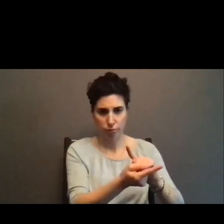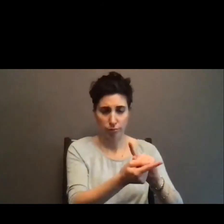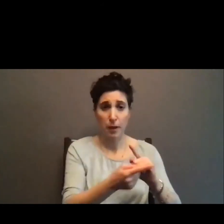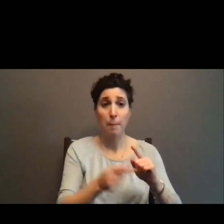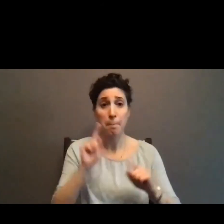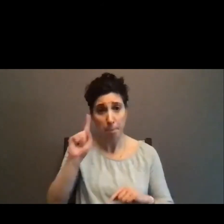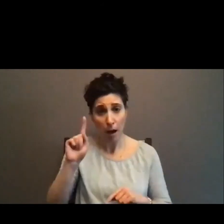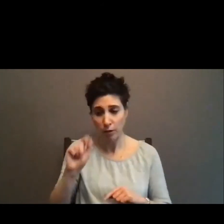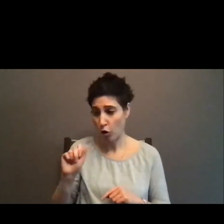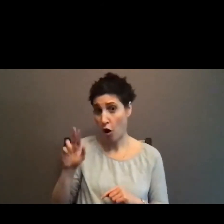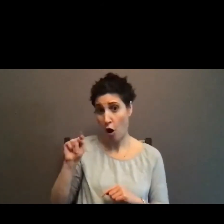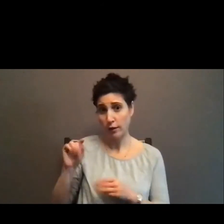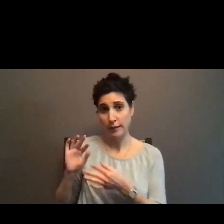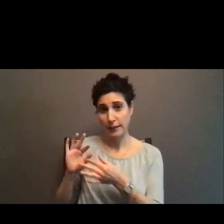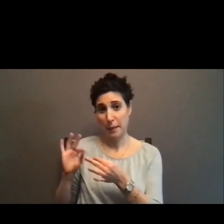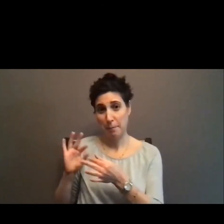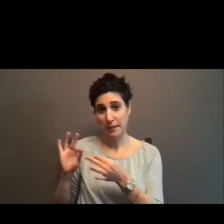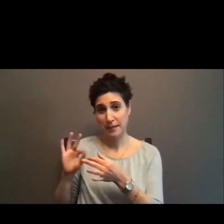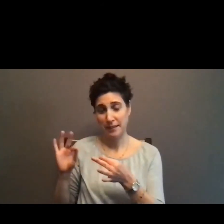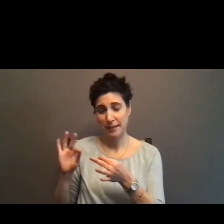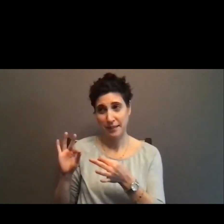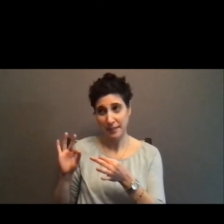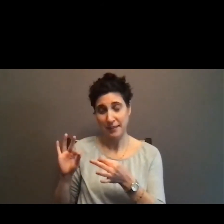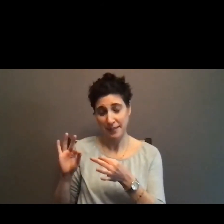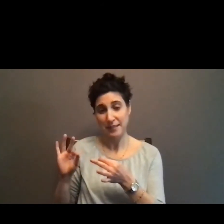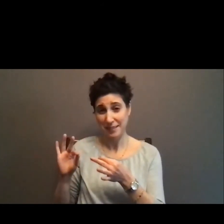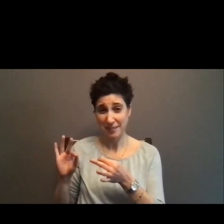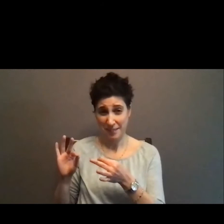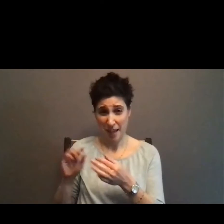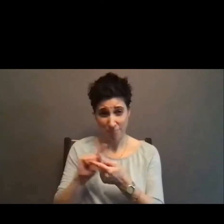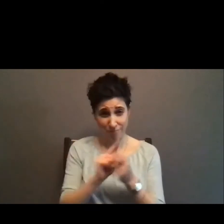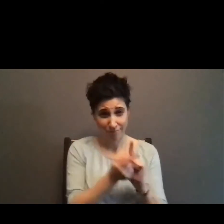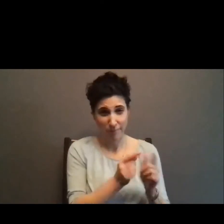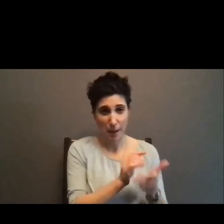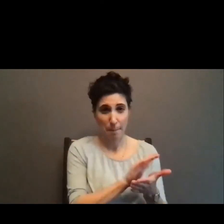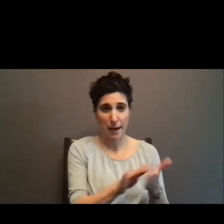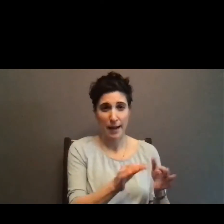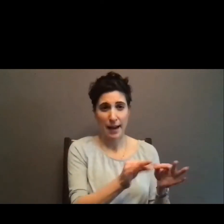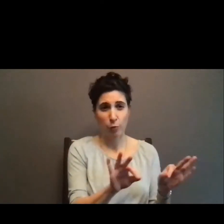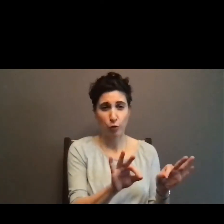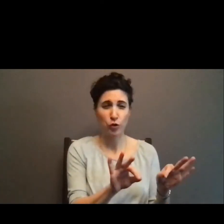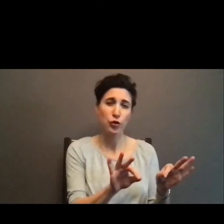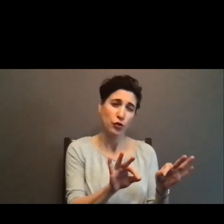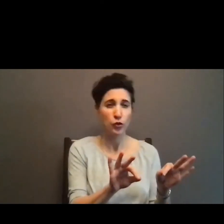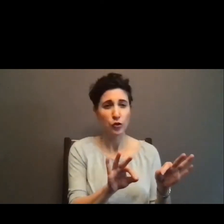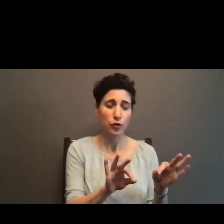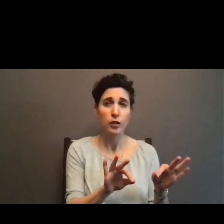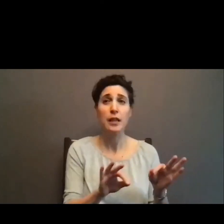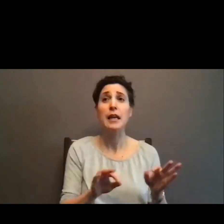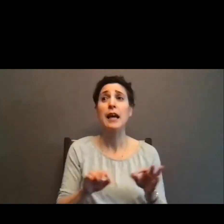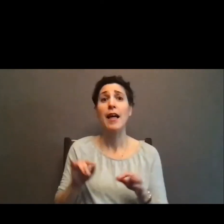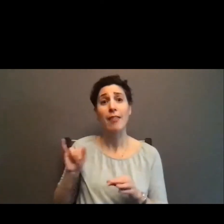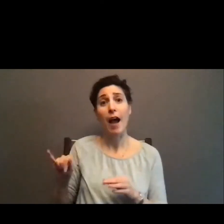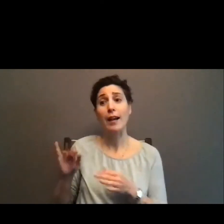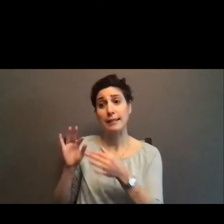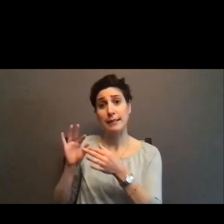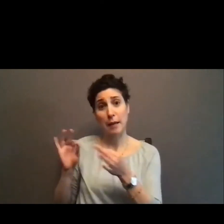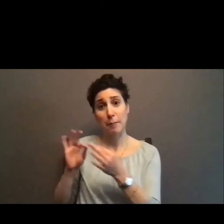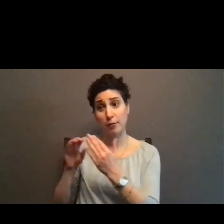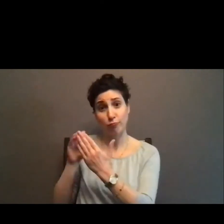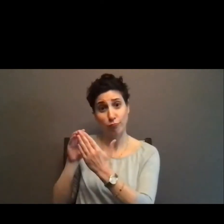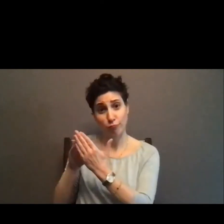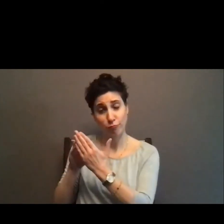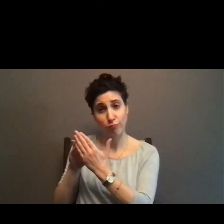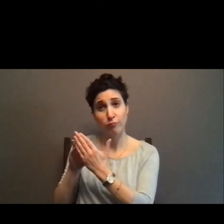get information across, but it's also an expression of how that artist